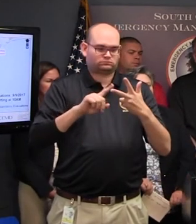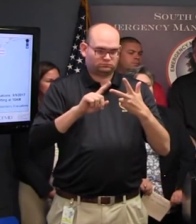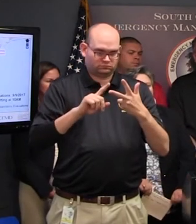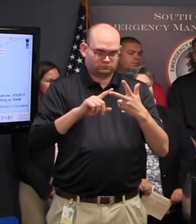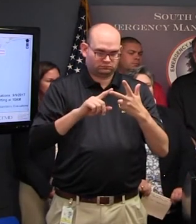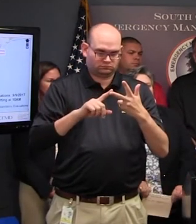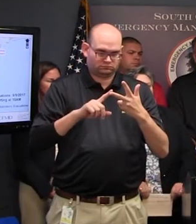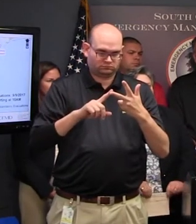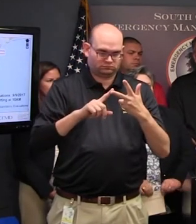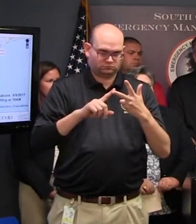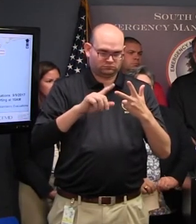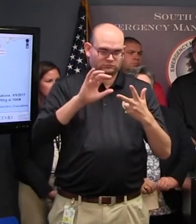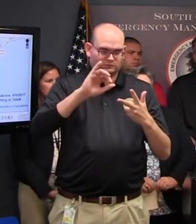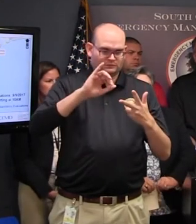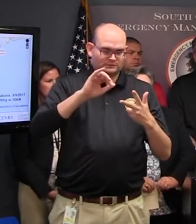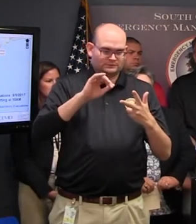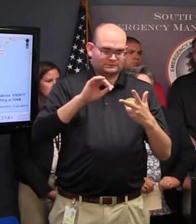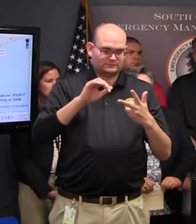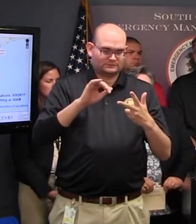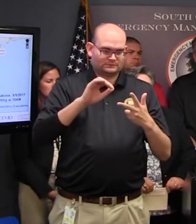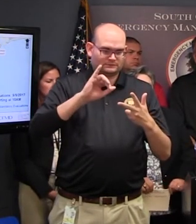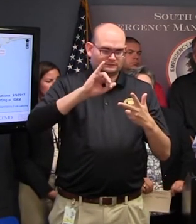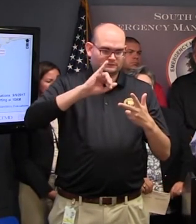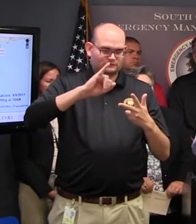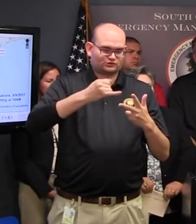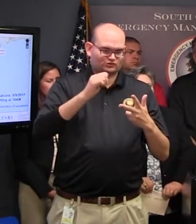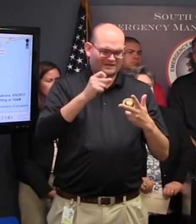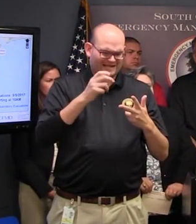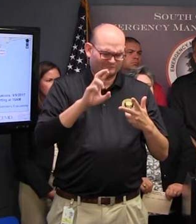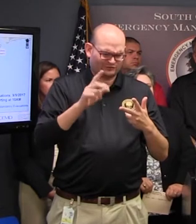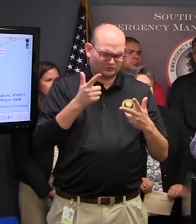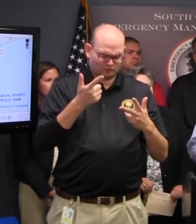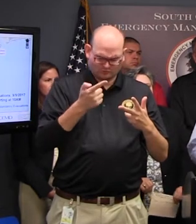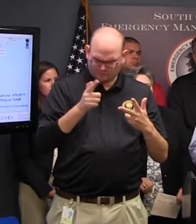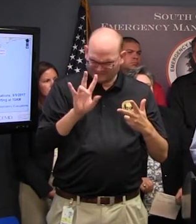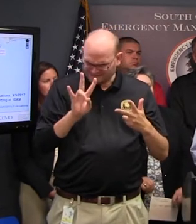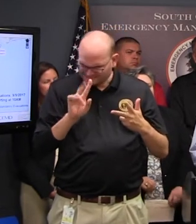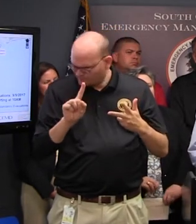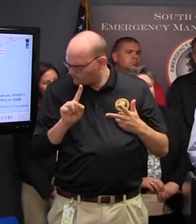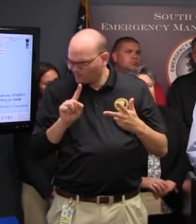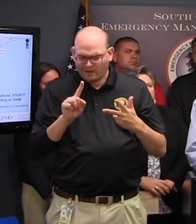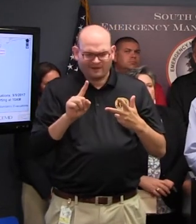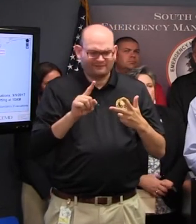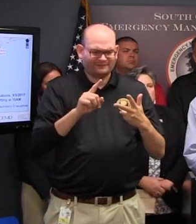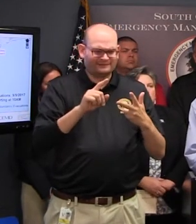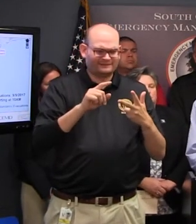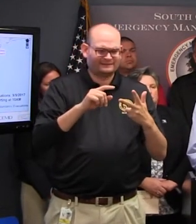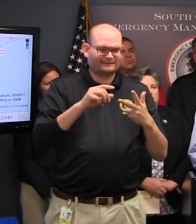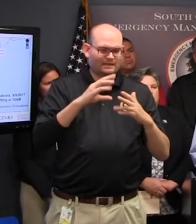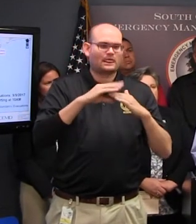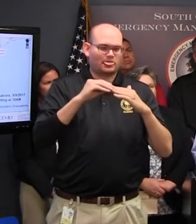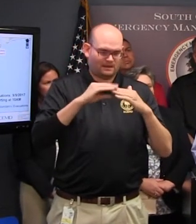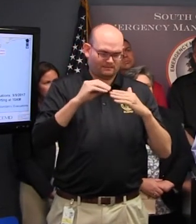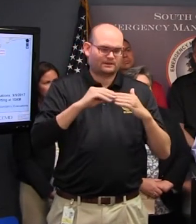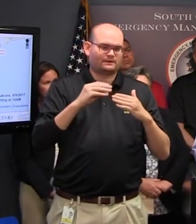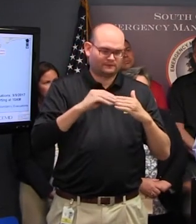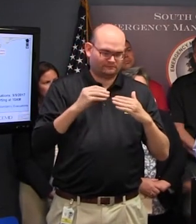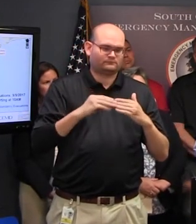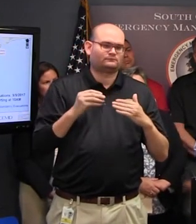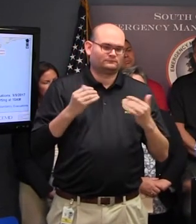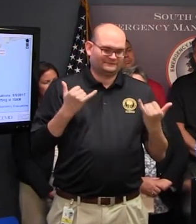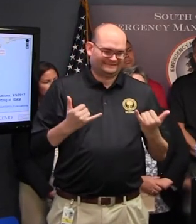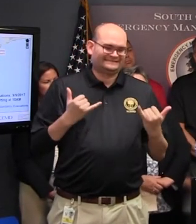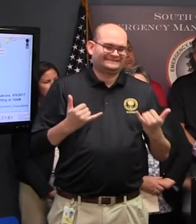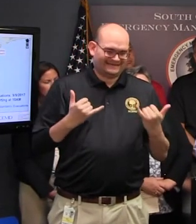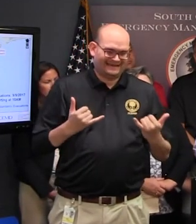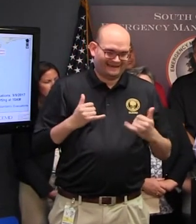2721 Decker Boulevard in Columbia and open those open now today opening at nine o